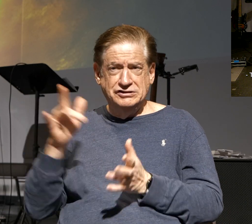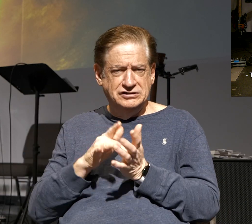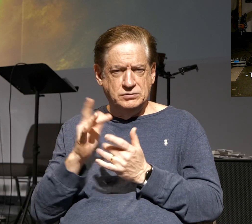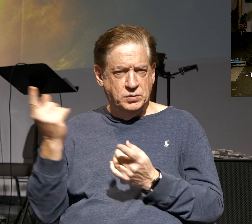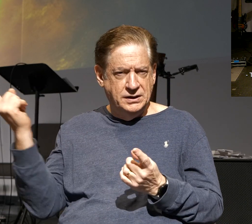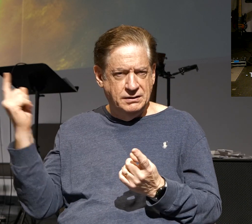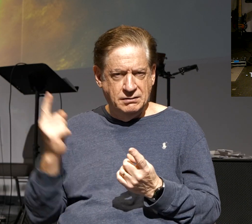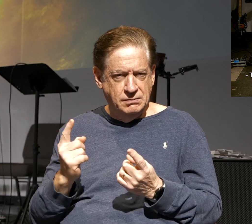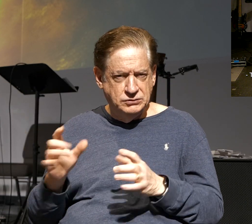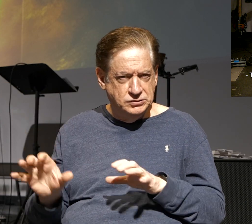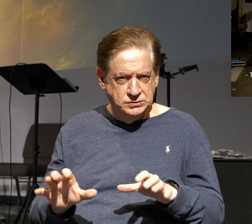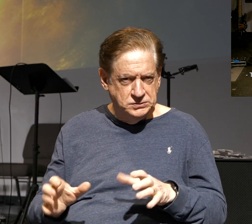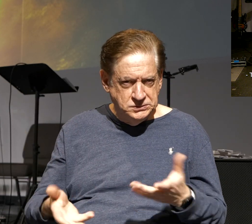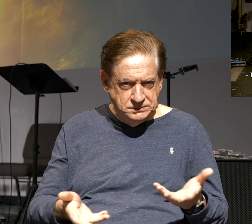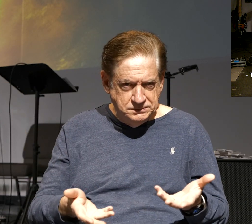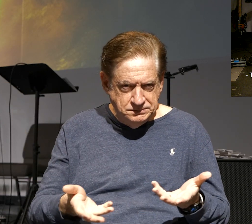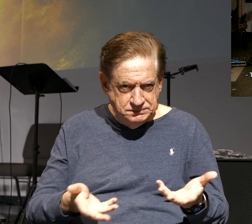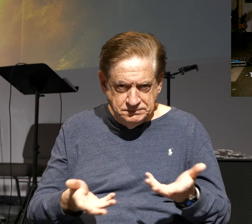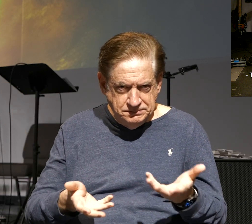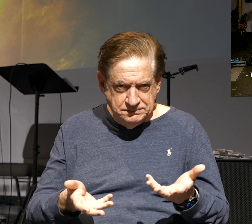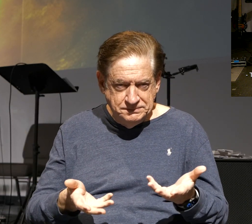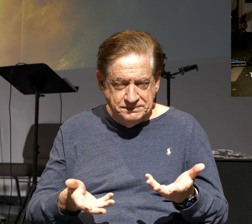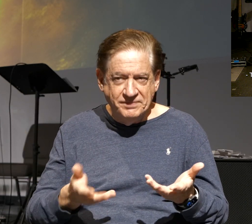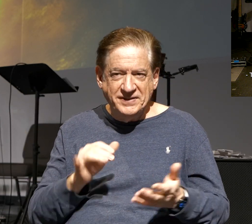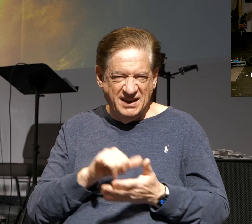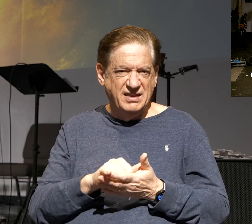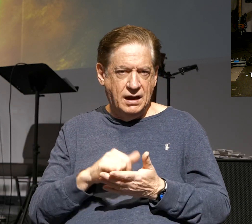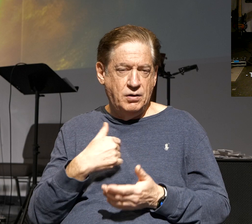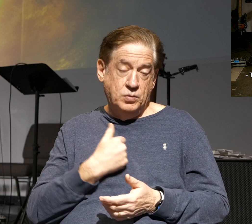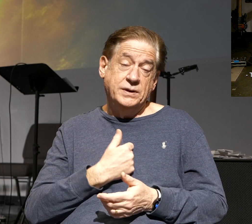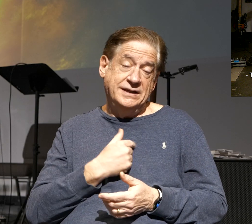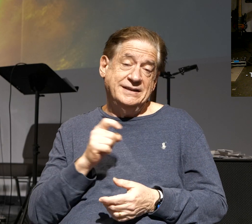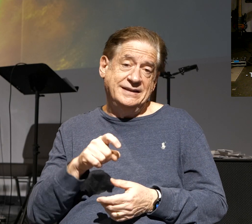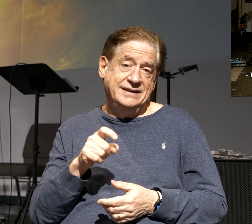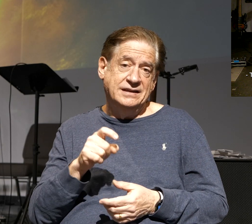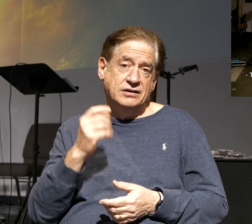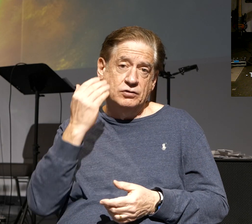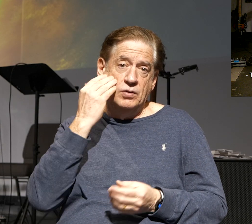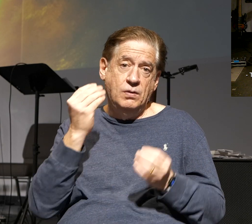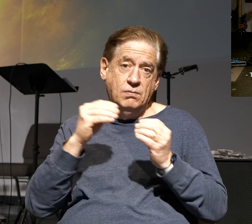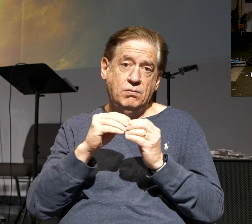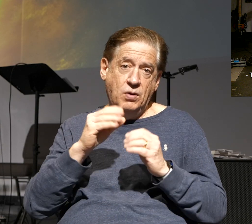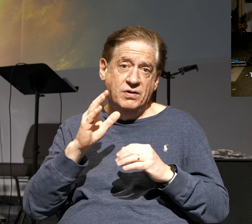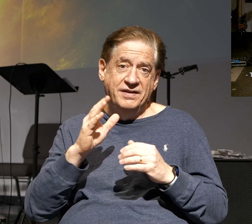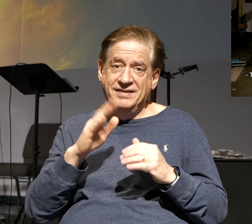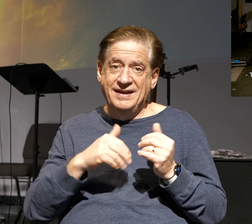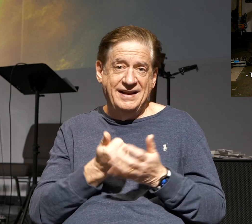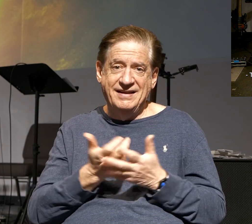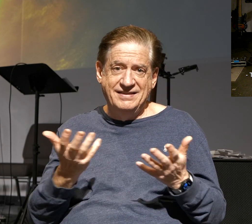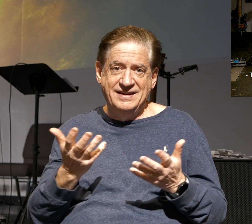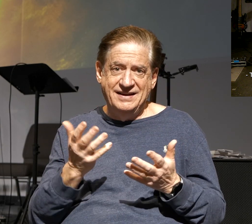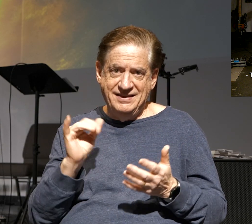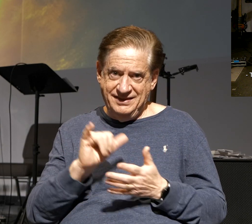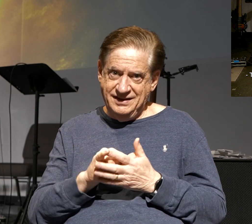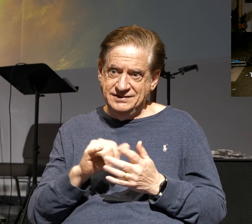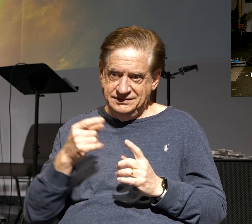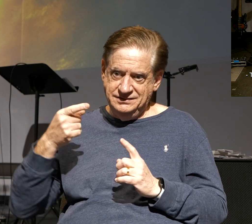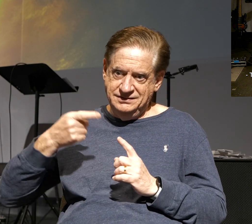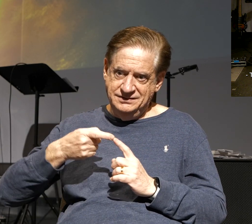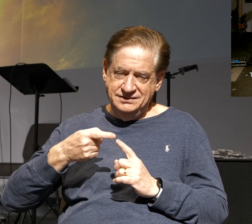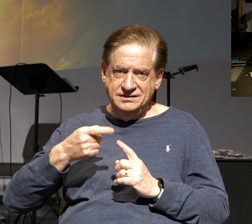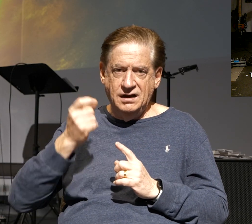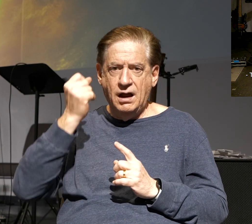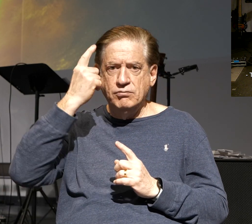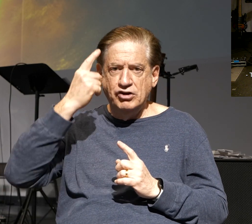He come to do? See, that would be what we need to know more than anything. That's the content of our faith. You need to